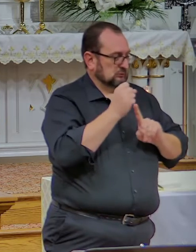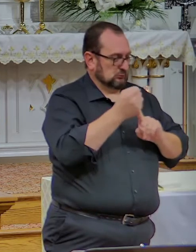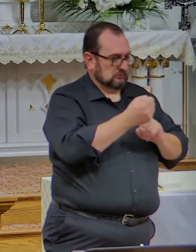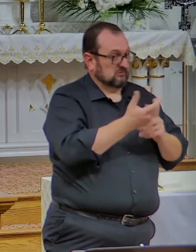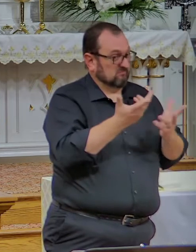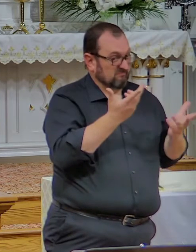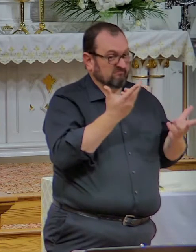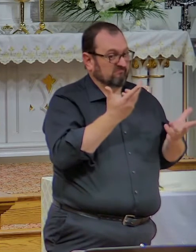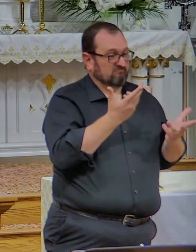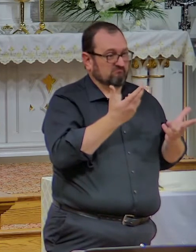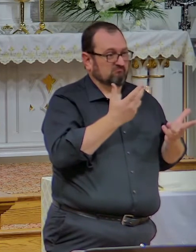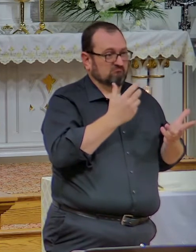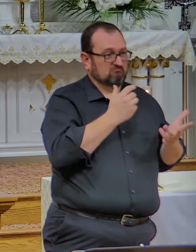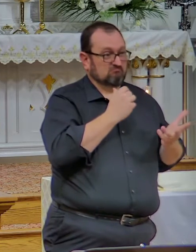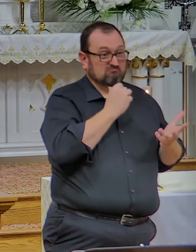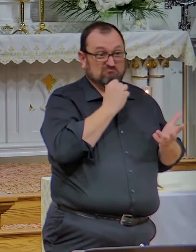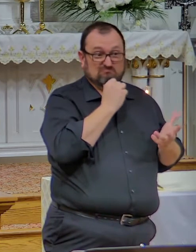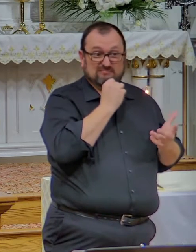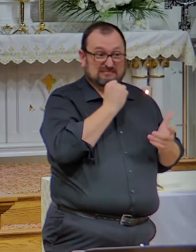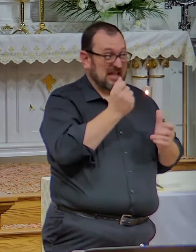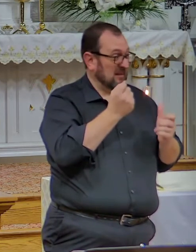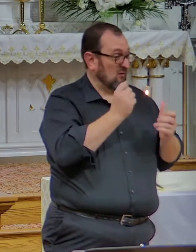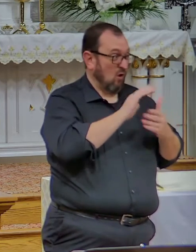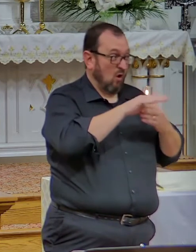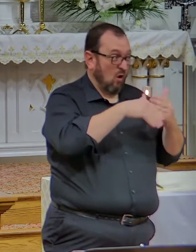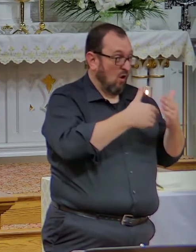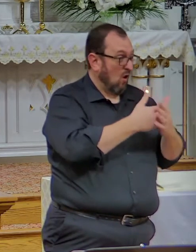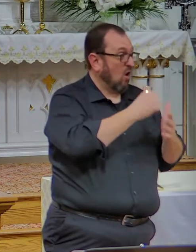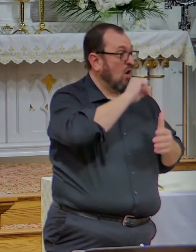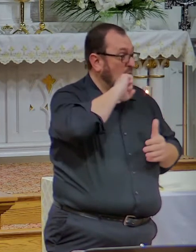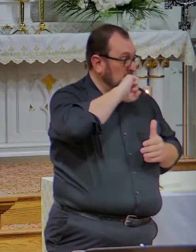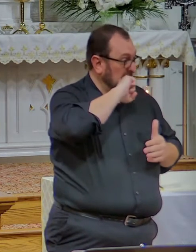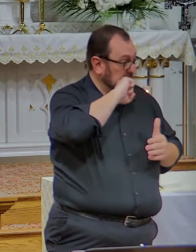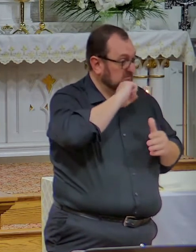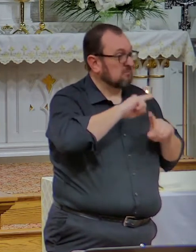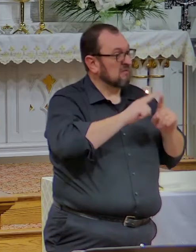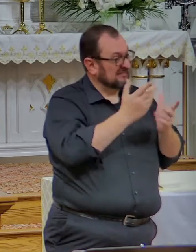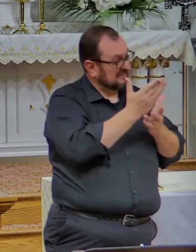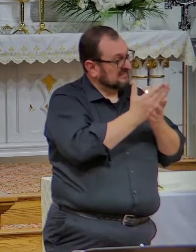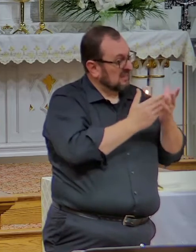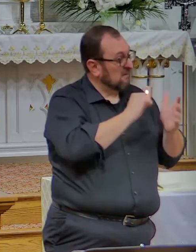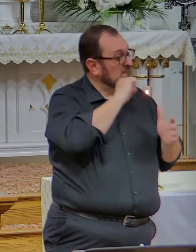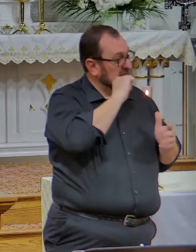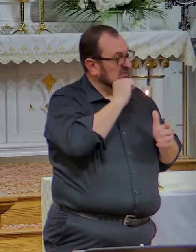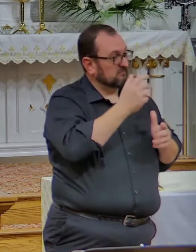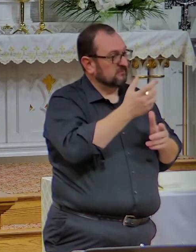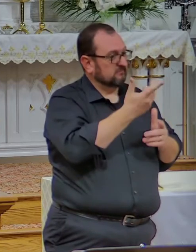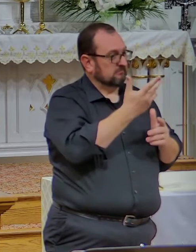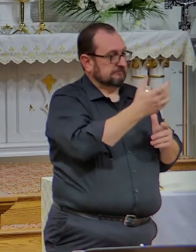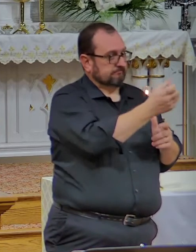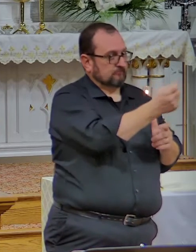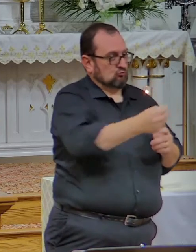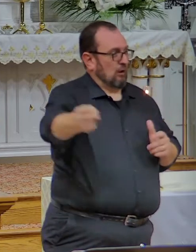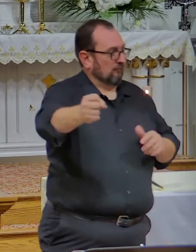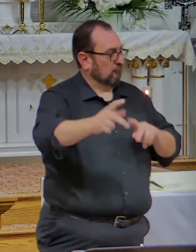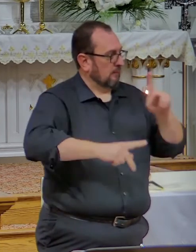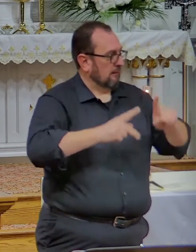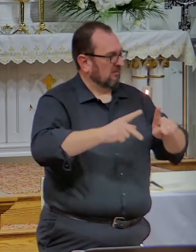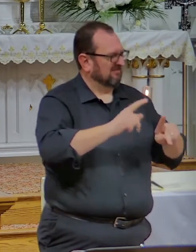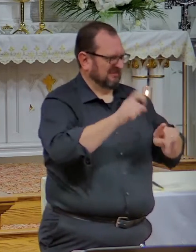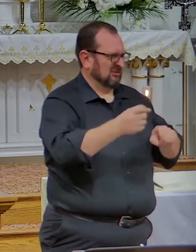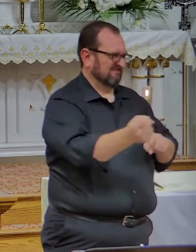Not all, but many bishops transferred guys who should have been in jail. And people said,